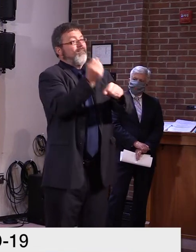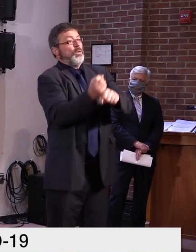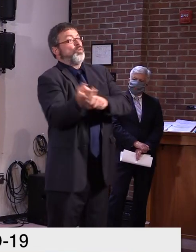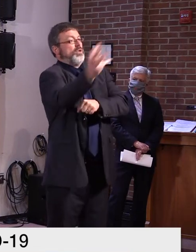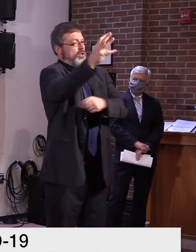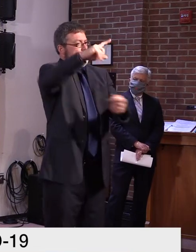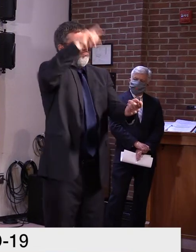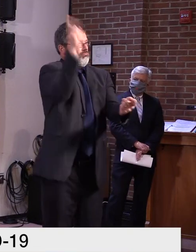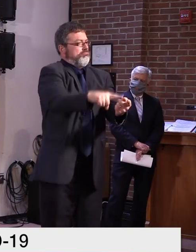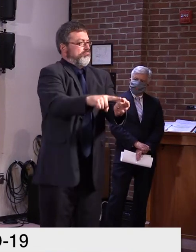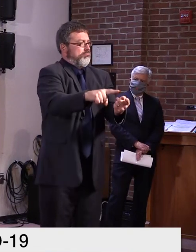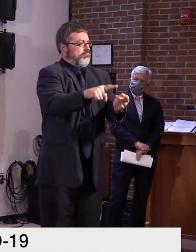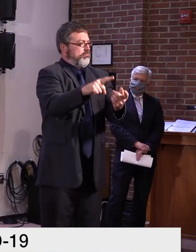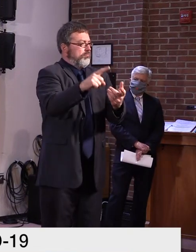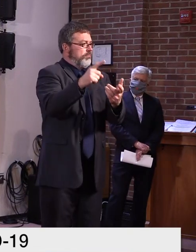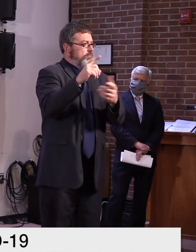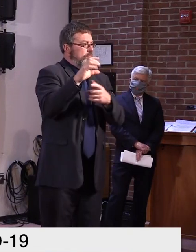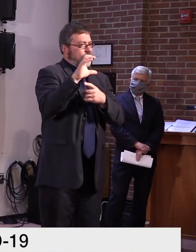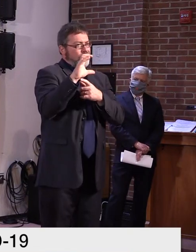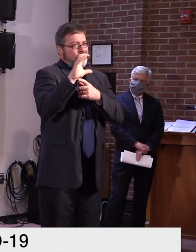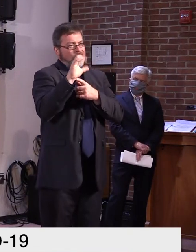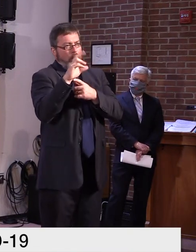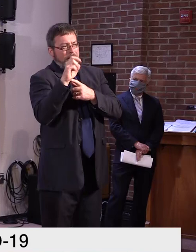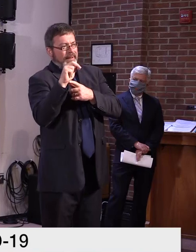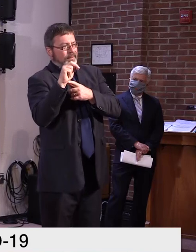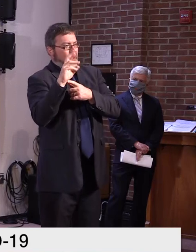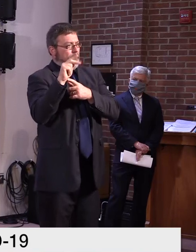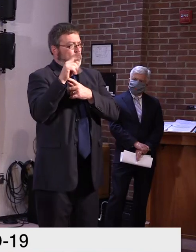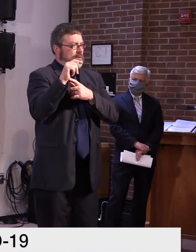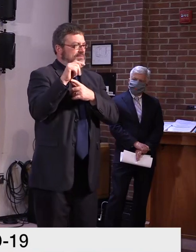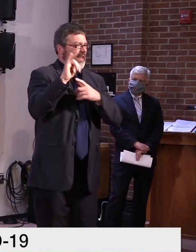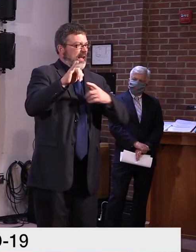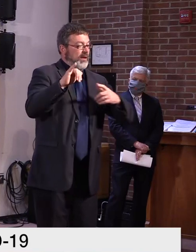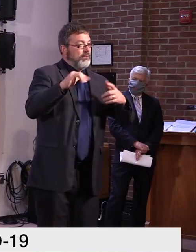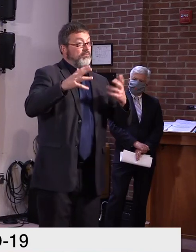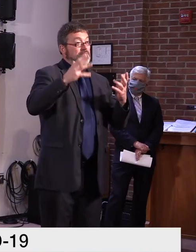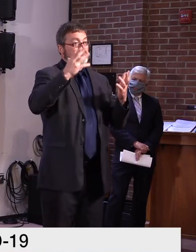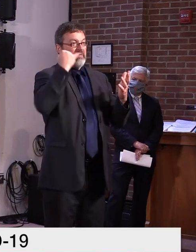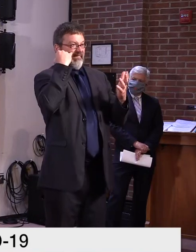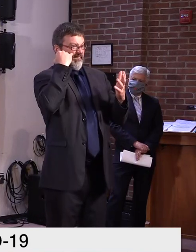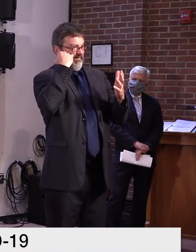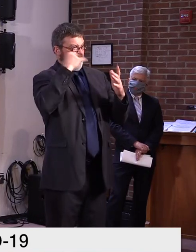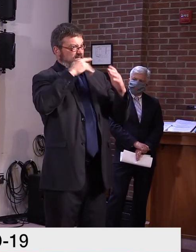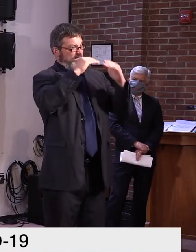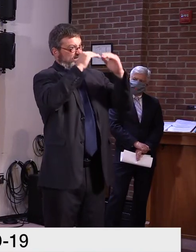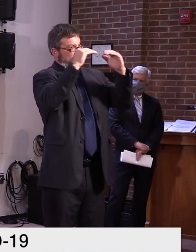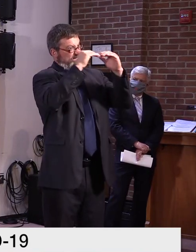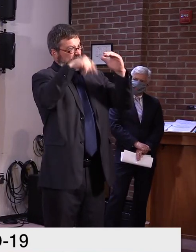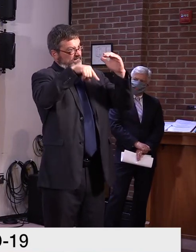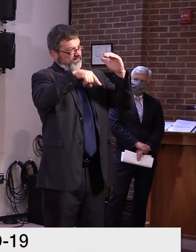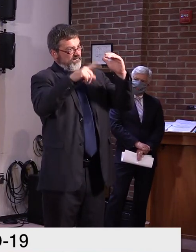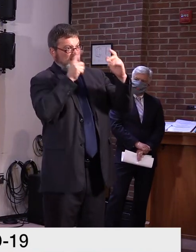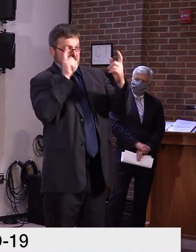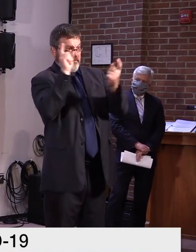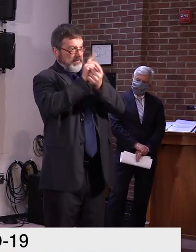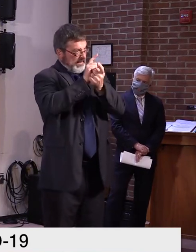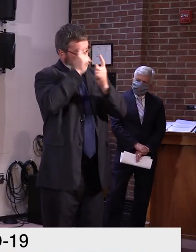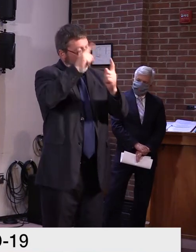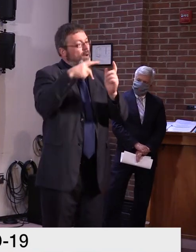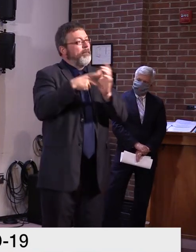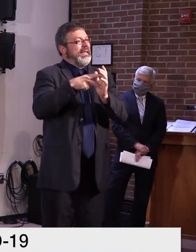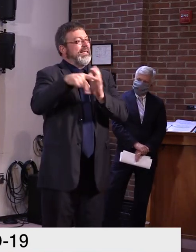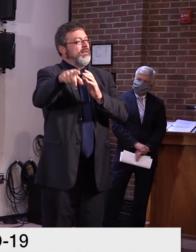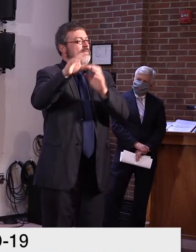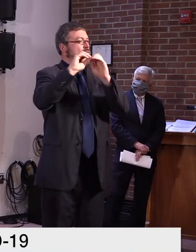could be sued. So I, uh, you know, we're, we're waiting for the bill. haven't seen it yet. Um, but, but again, they